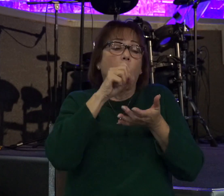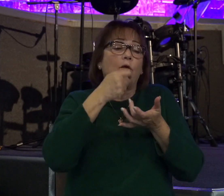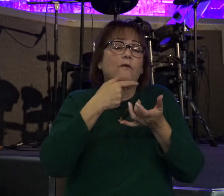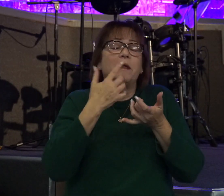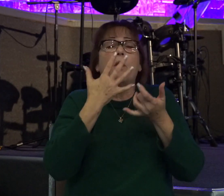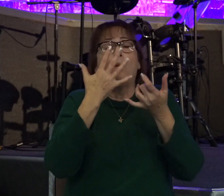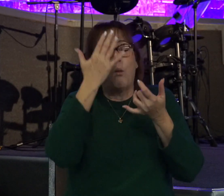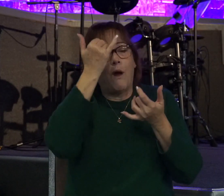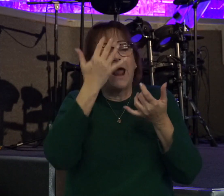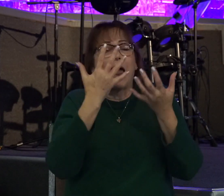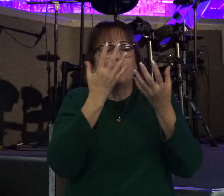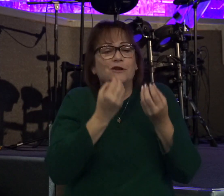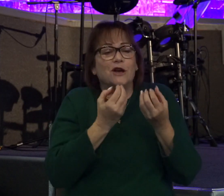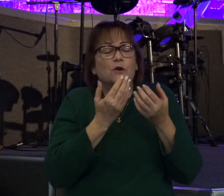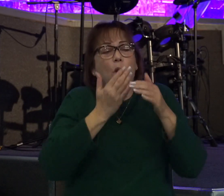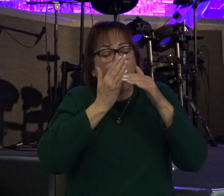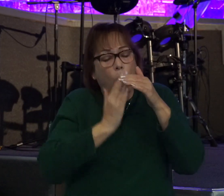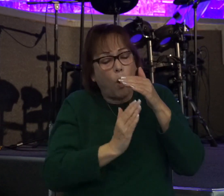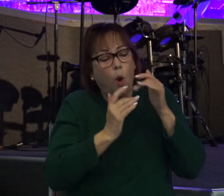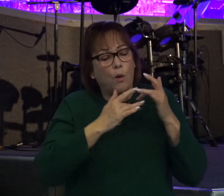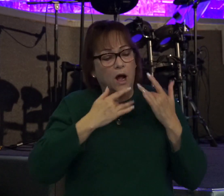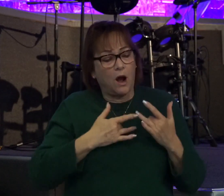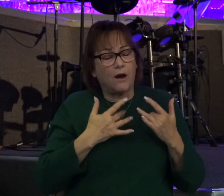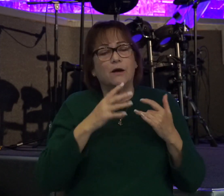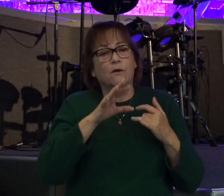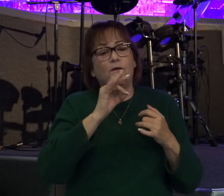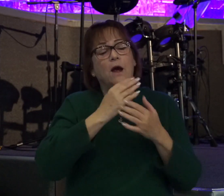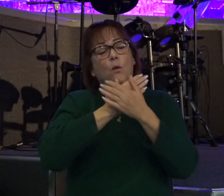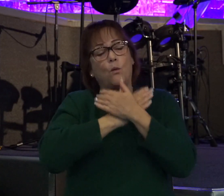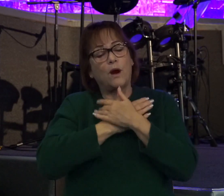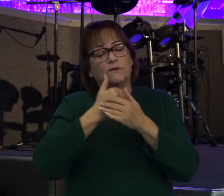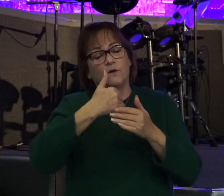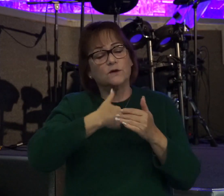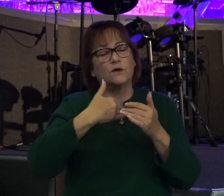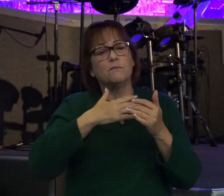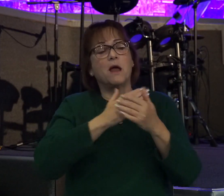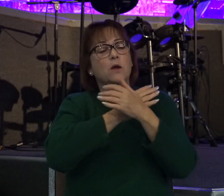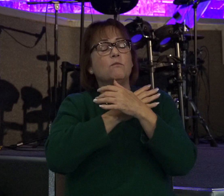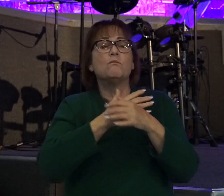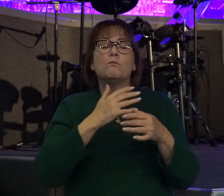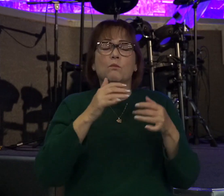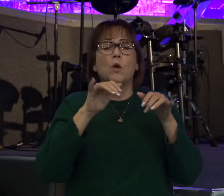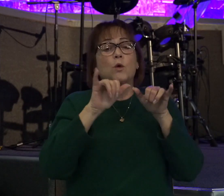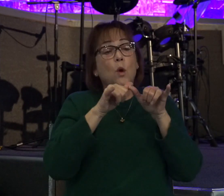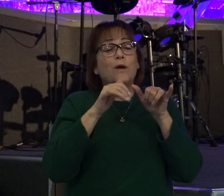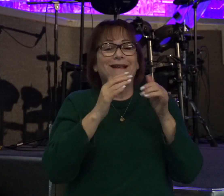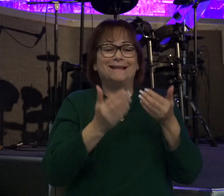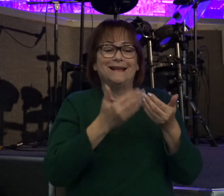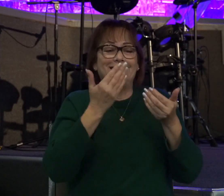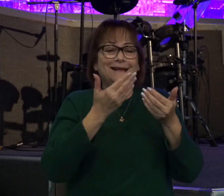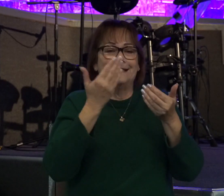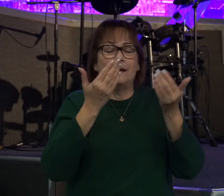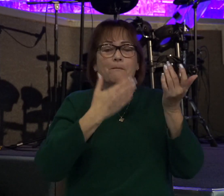heart. And you will find rest for your souls. For my yoke is easy and my burden is light.